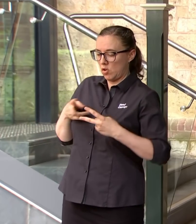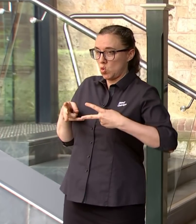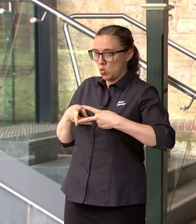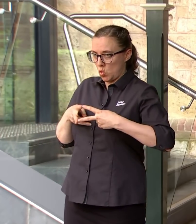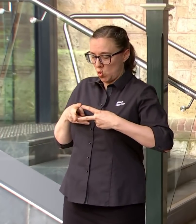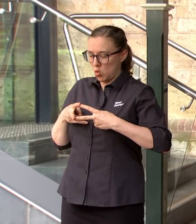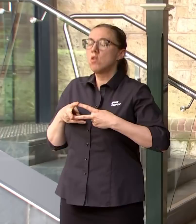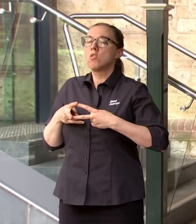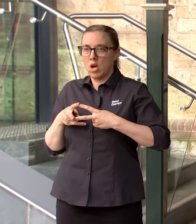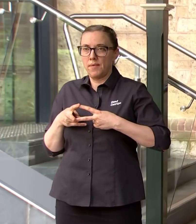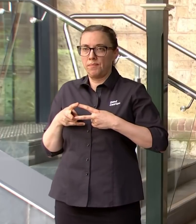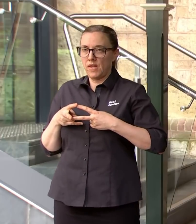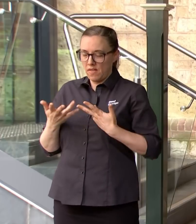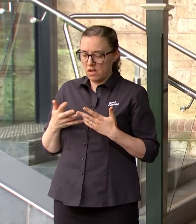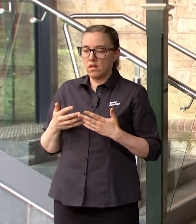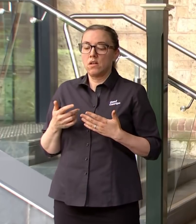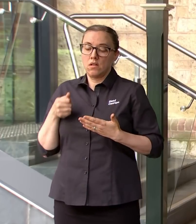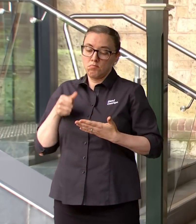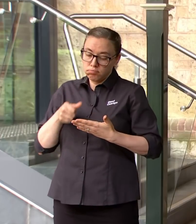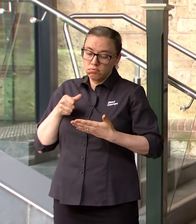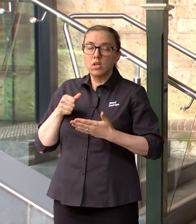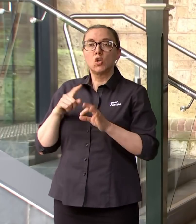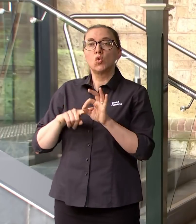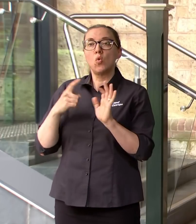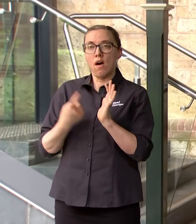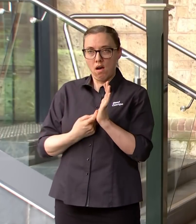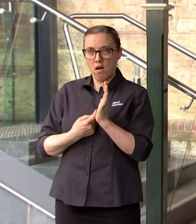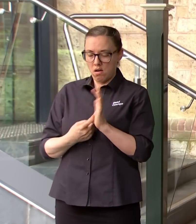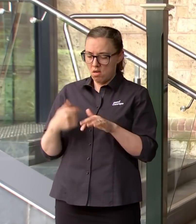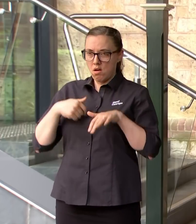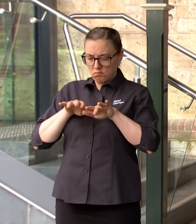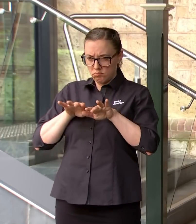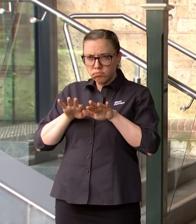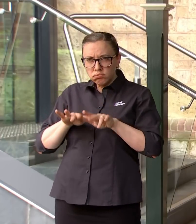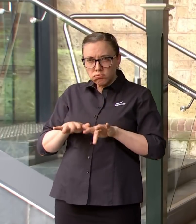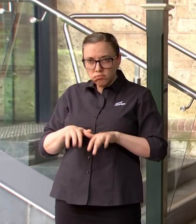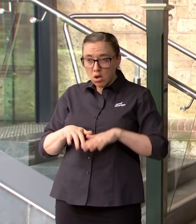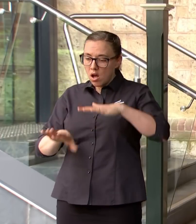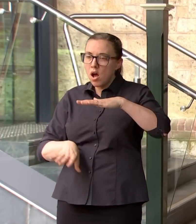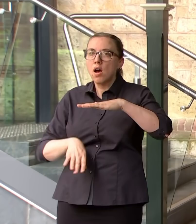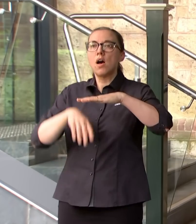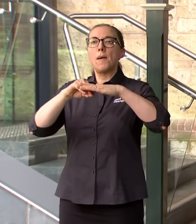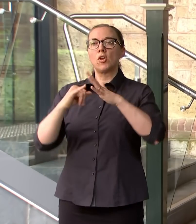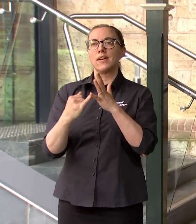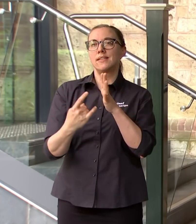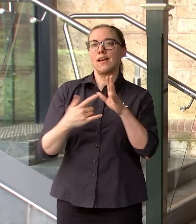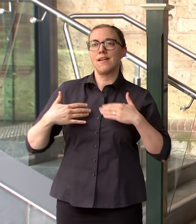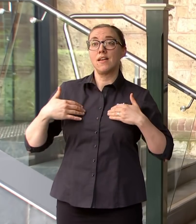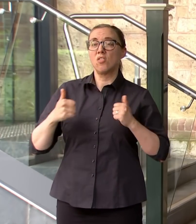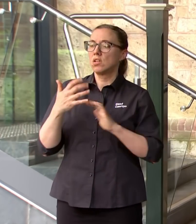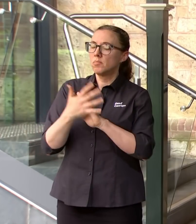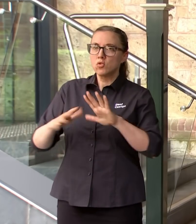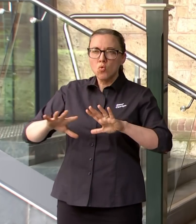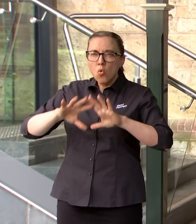required to enter that information into the SA pathology site so that we can get track that information data is